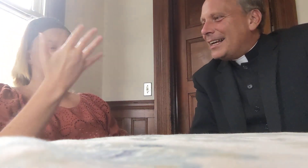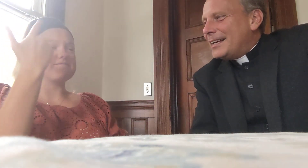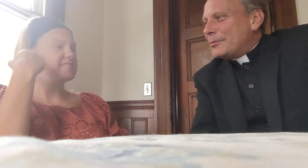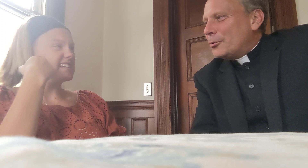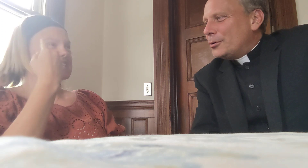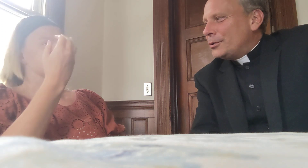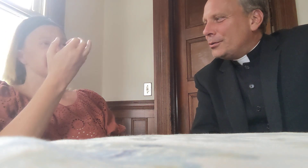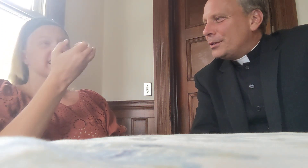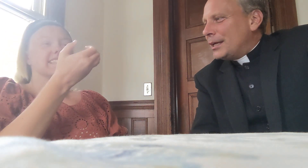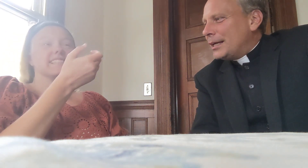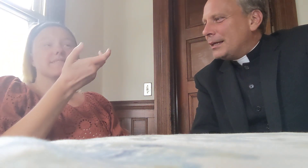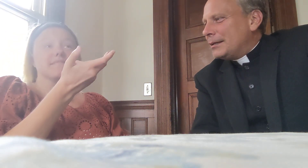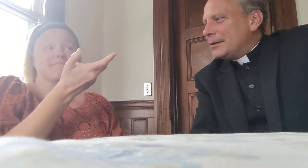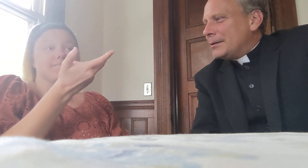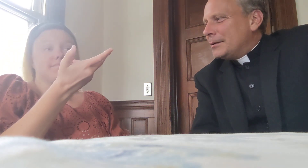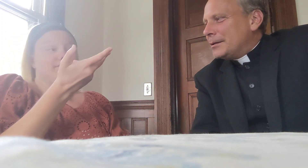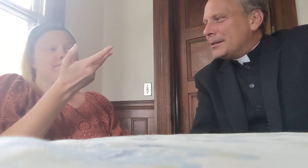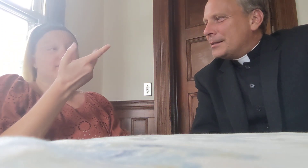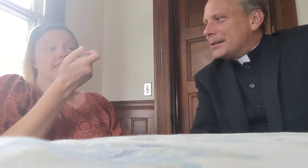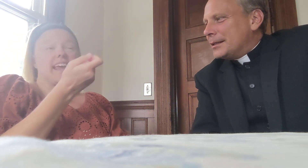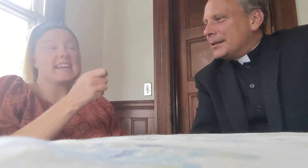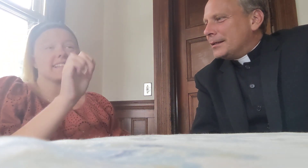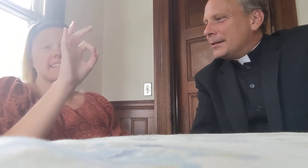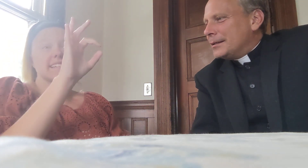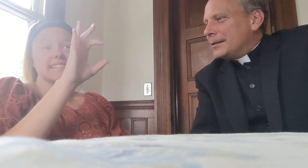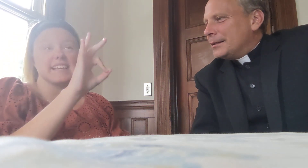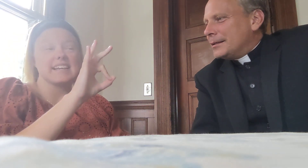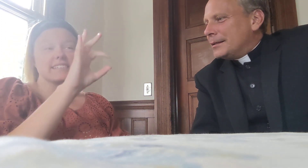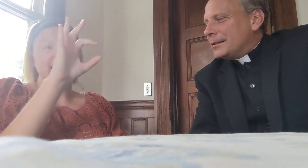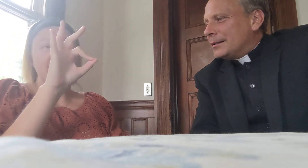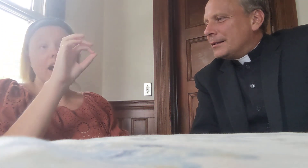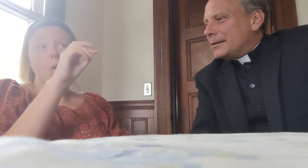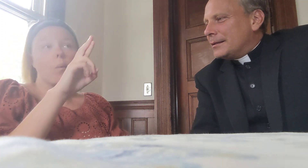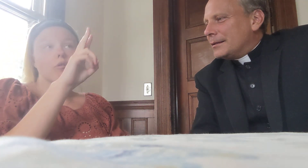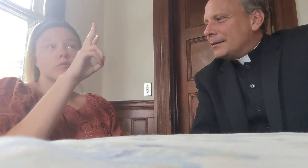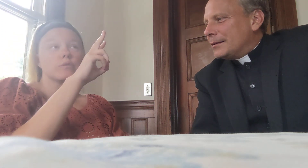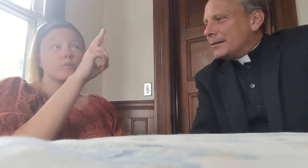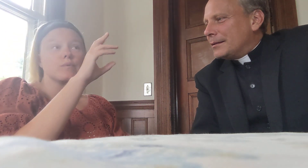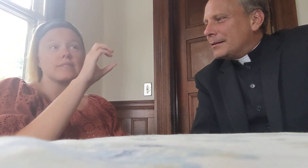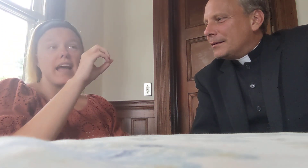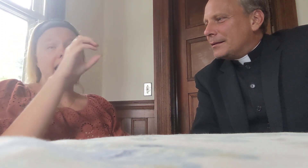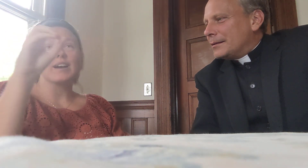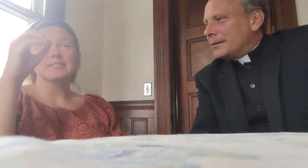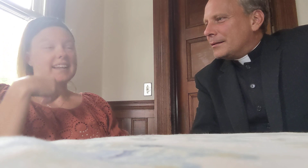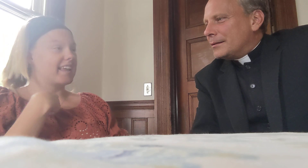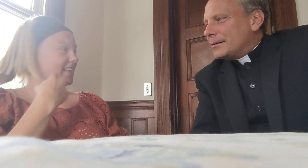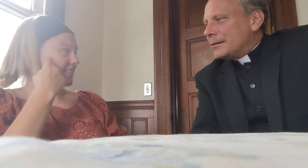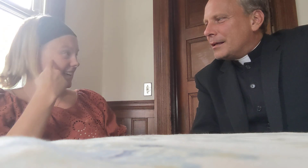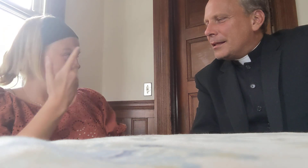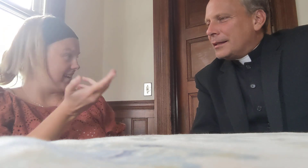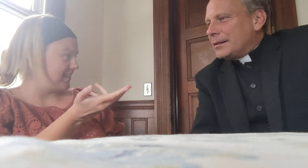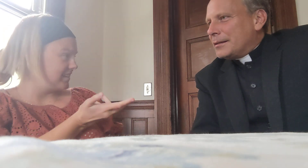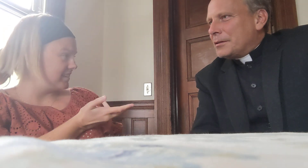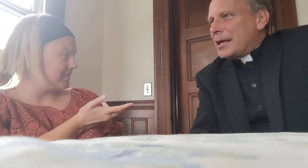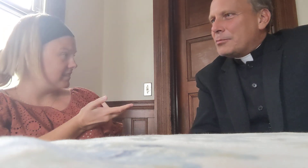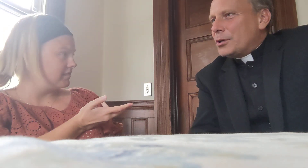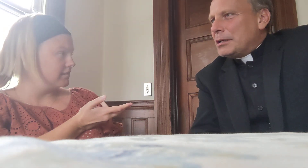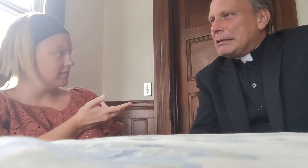World Youth Day, let's see, I think they had one in